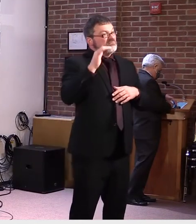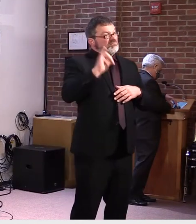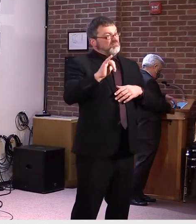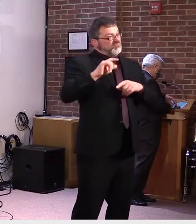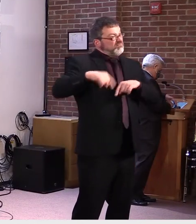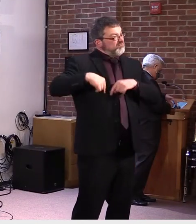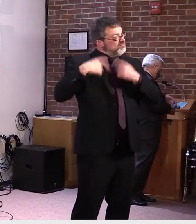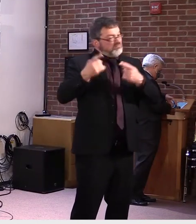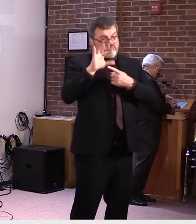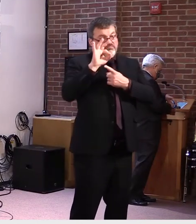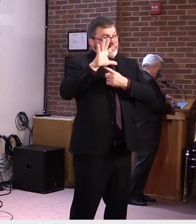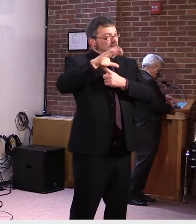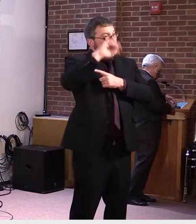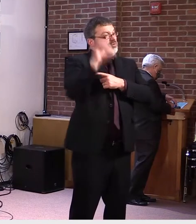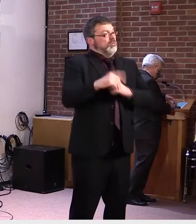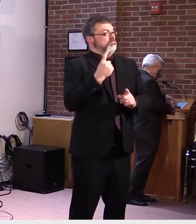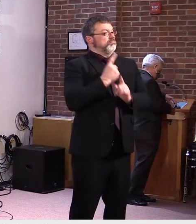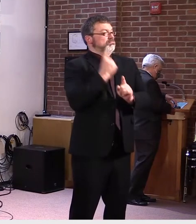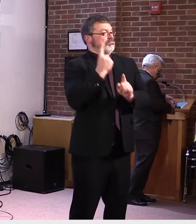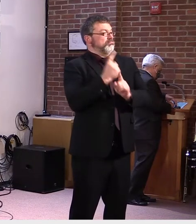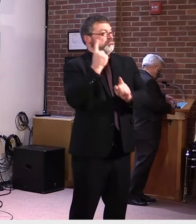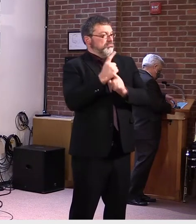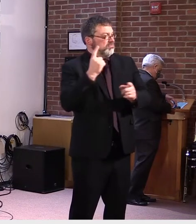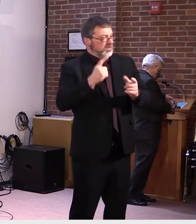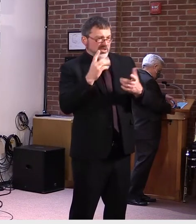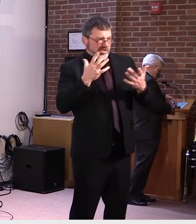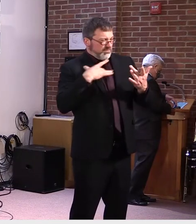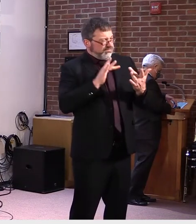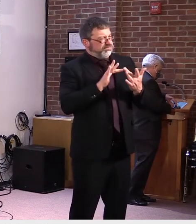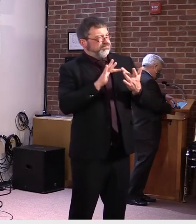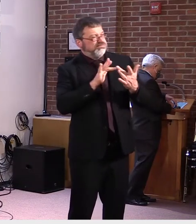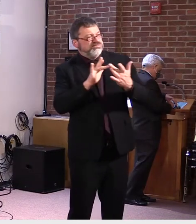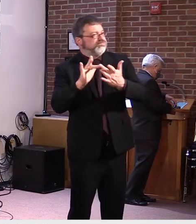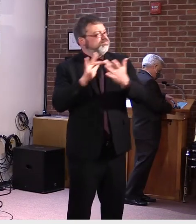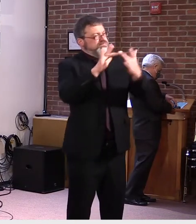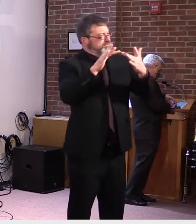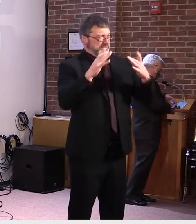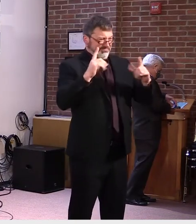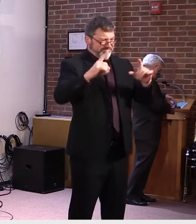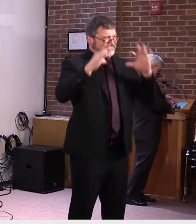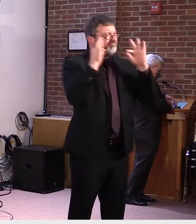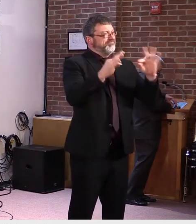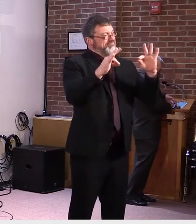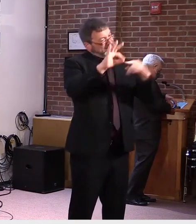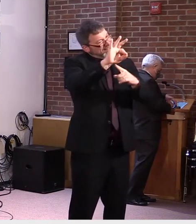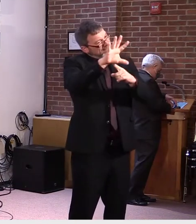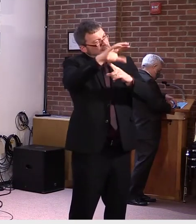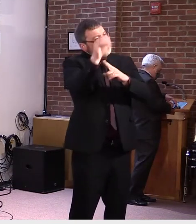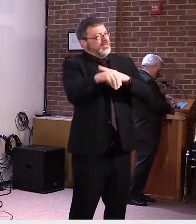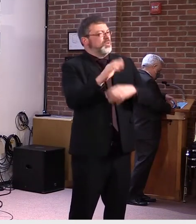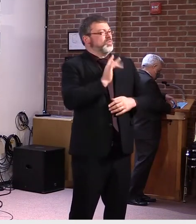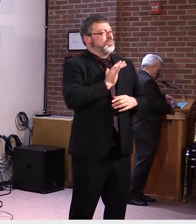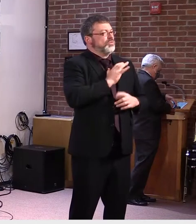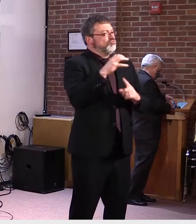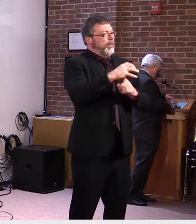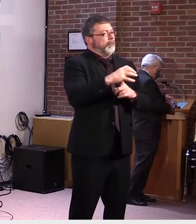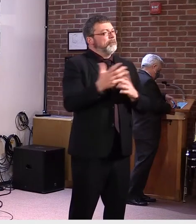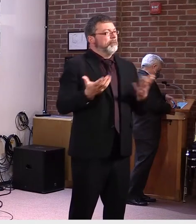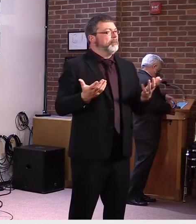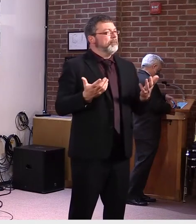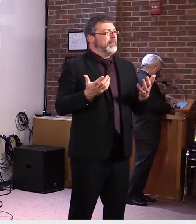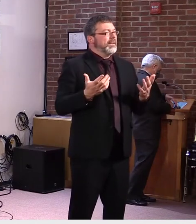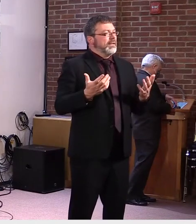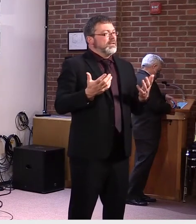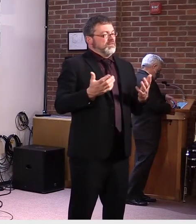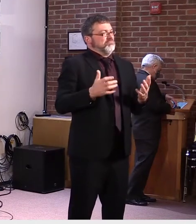those kinds of metrics, which is great. Um, admittedly, more recently, um, though we're